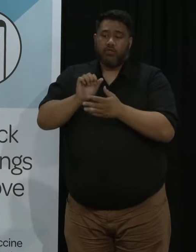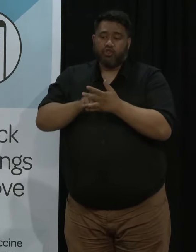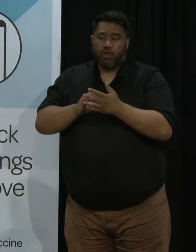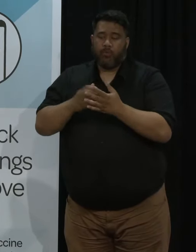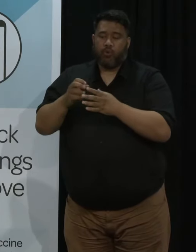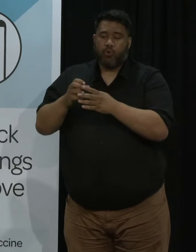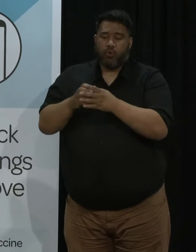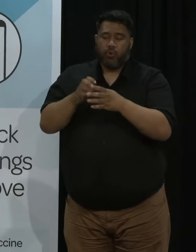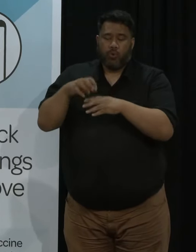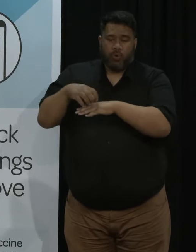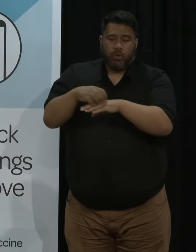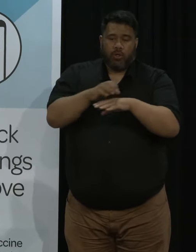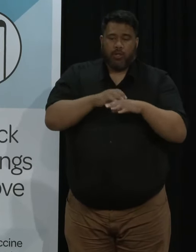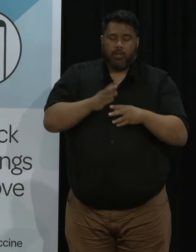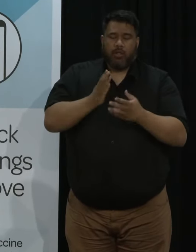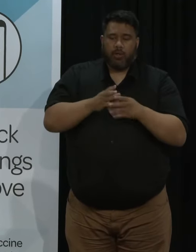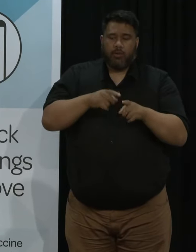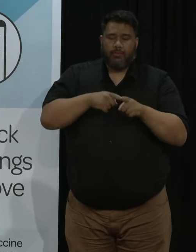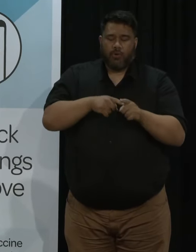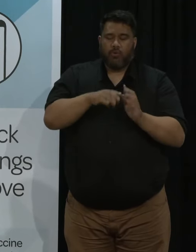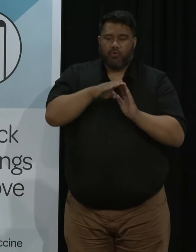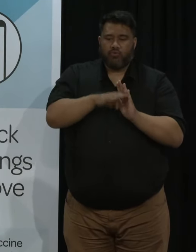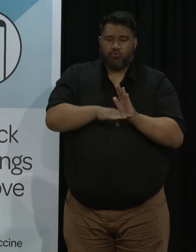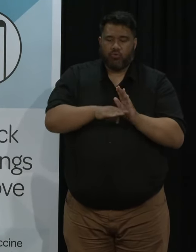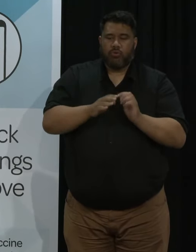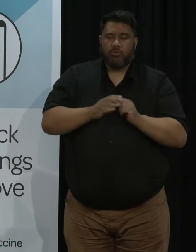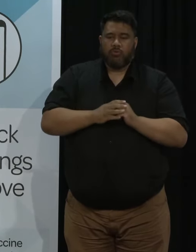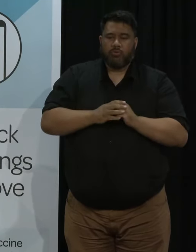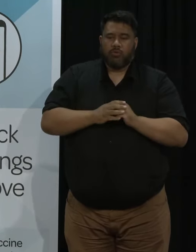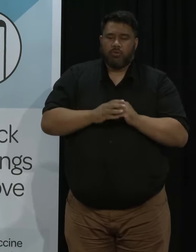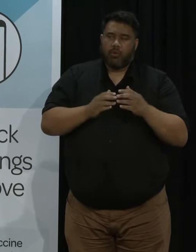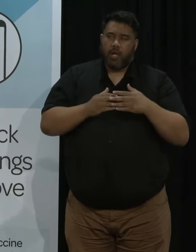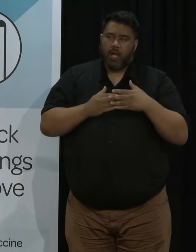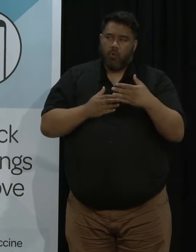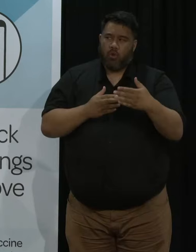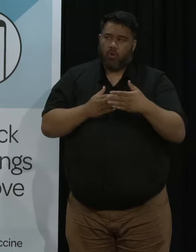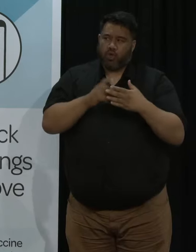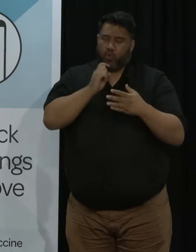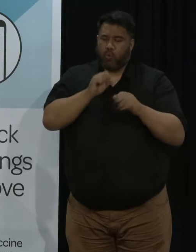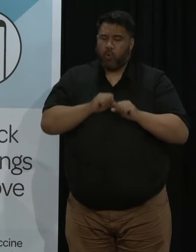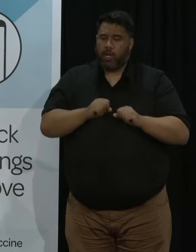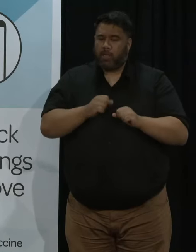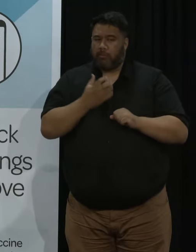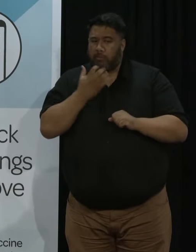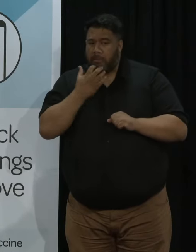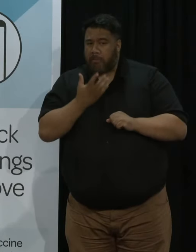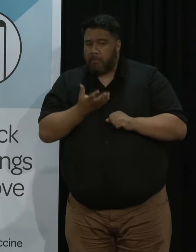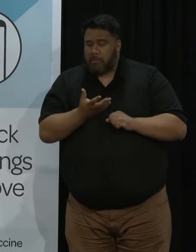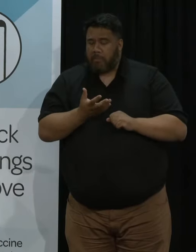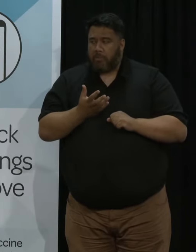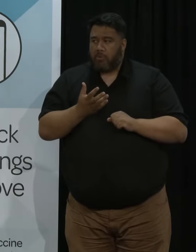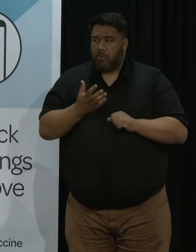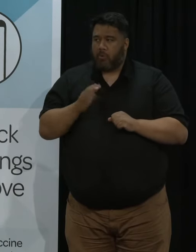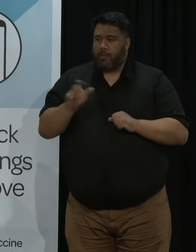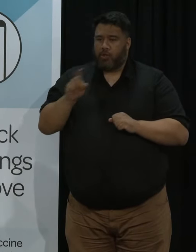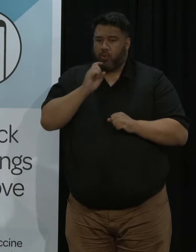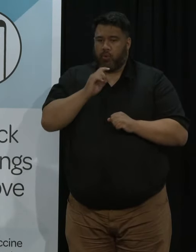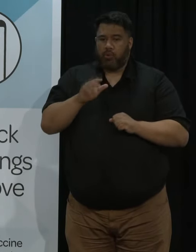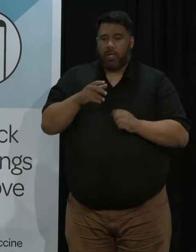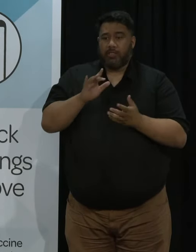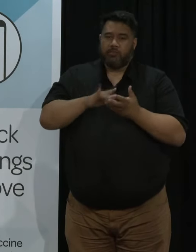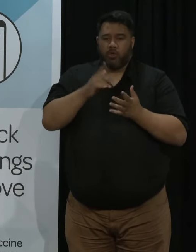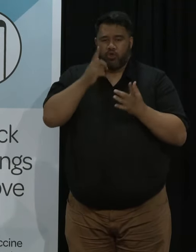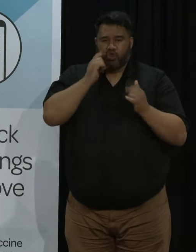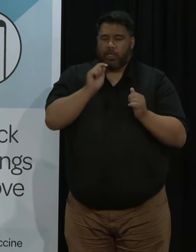before you started to you know do spot checks yeah so look I think we need to keep it in proportion I mean from the